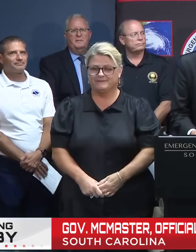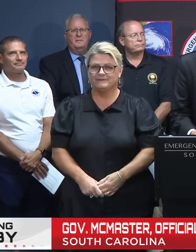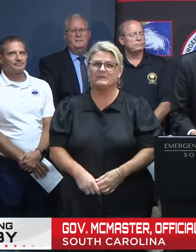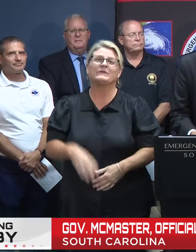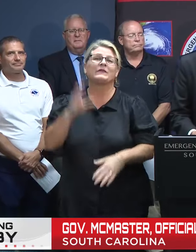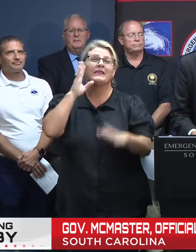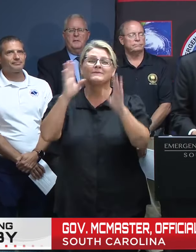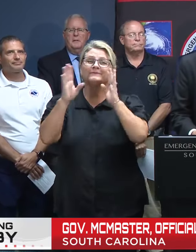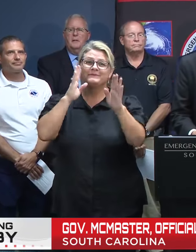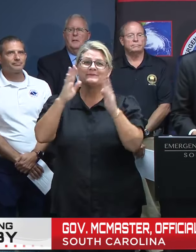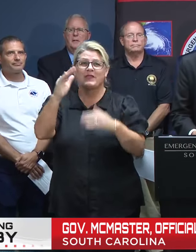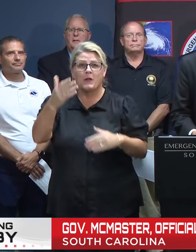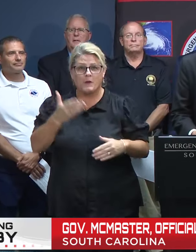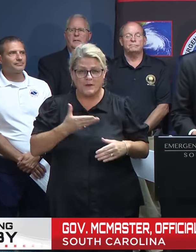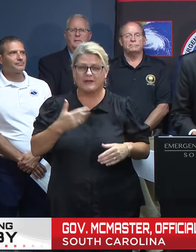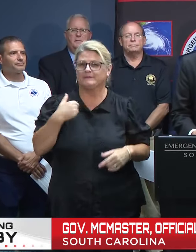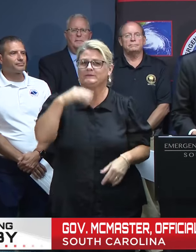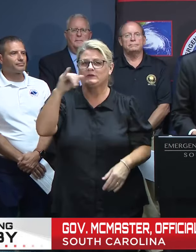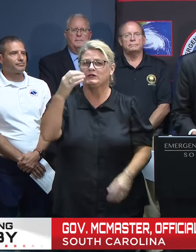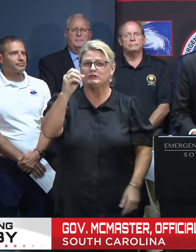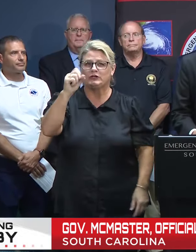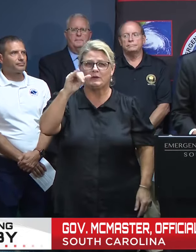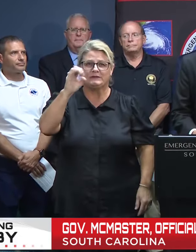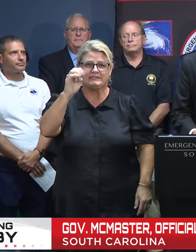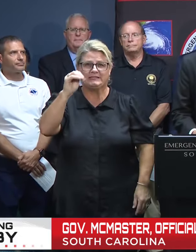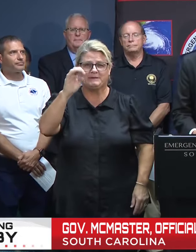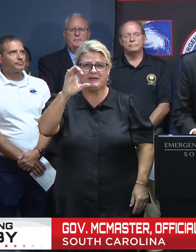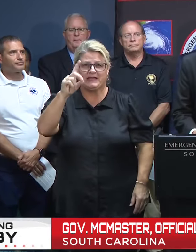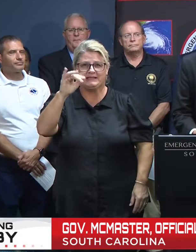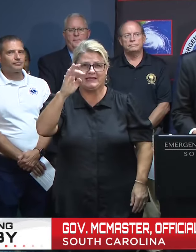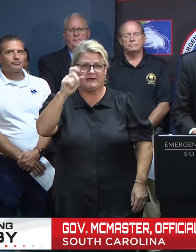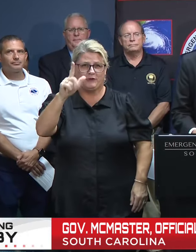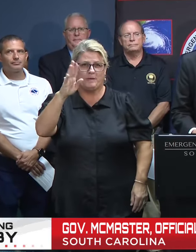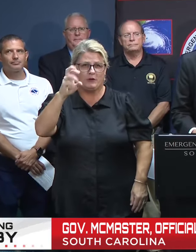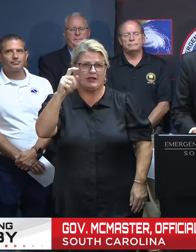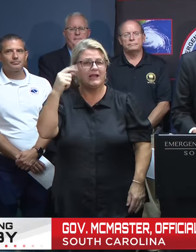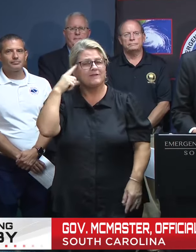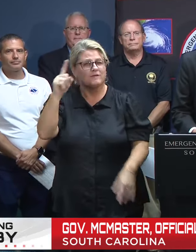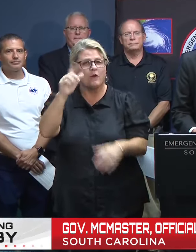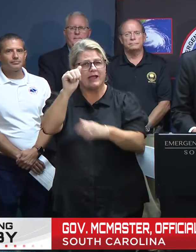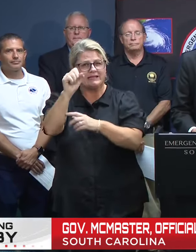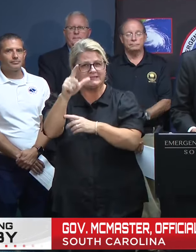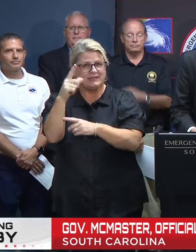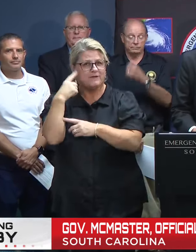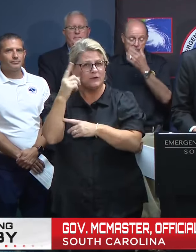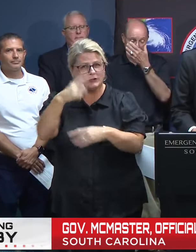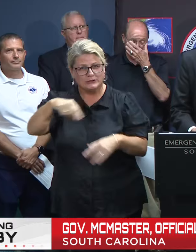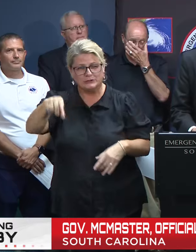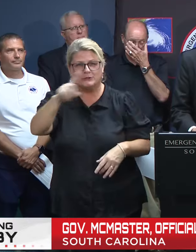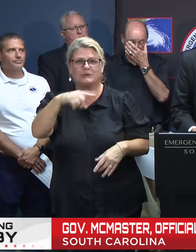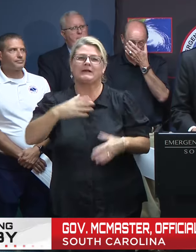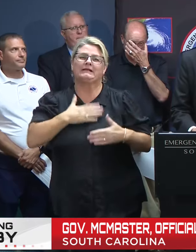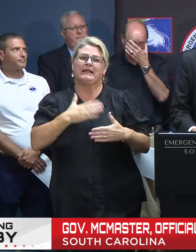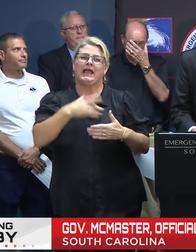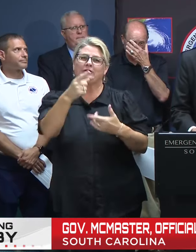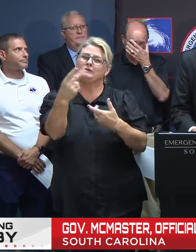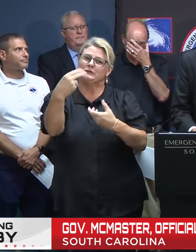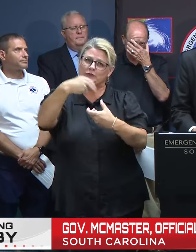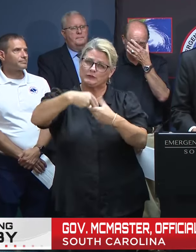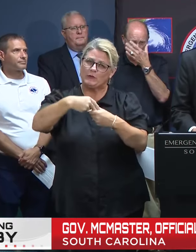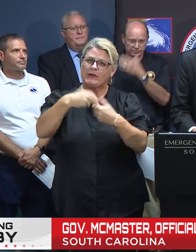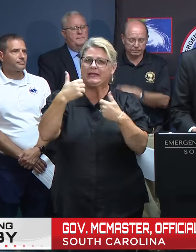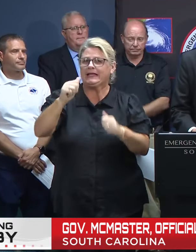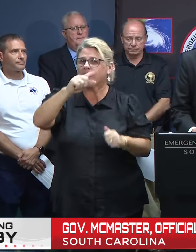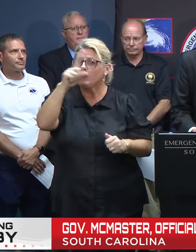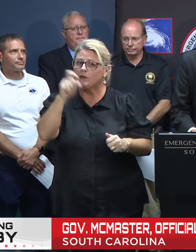Welcome. We have with us Josie McDaniel Burkett here to do signing, and we're glad you're here. We'll try to answer